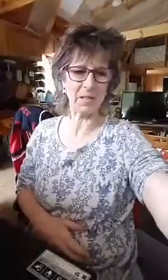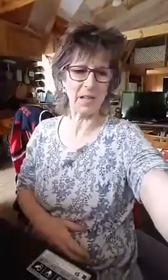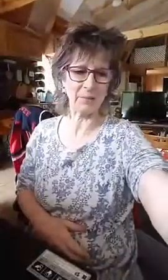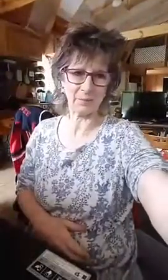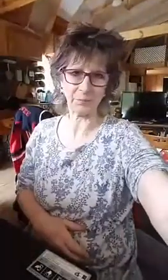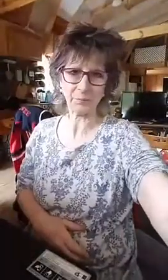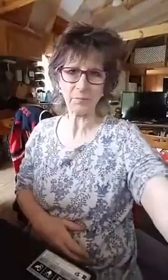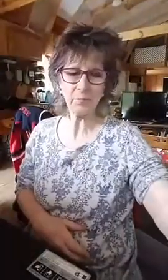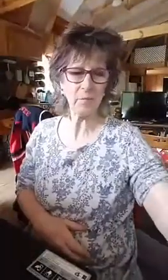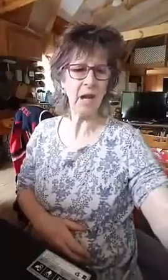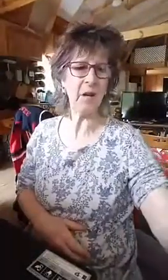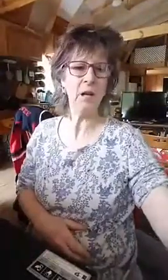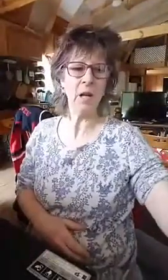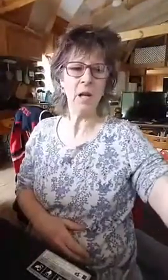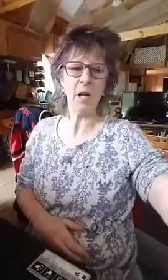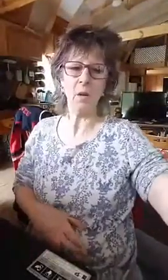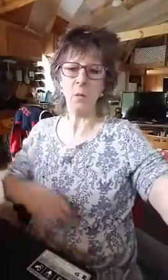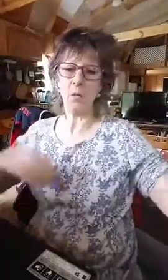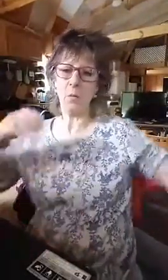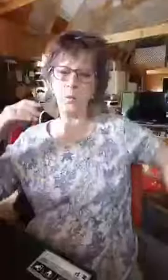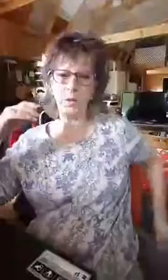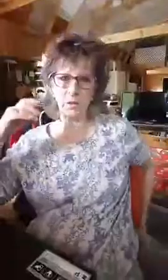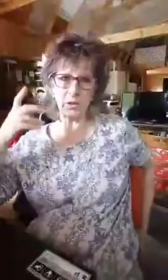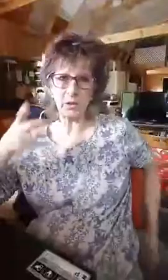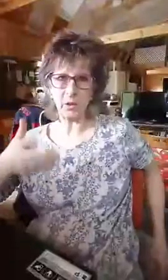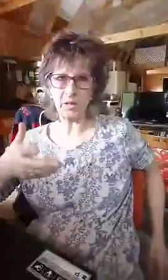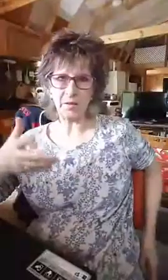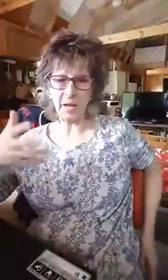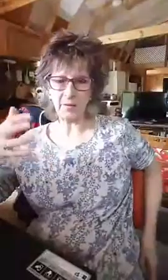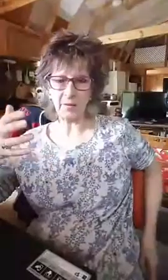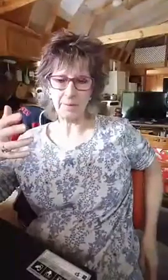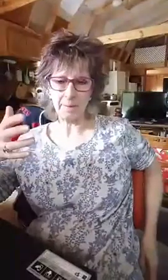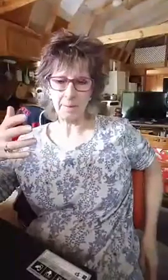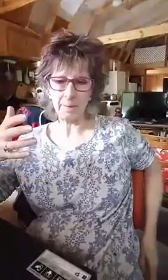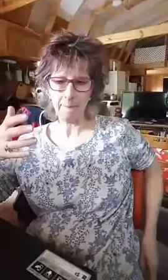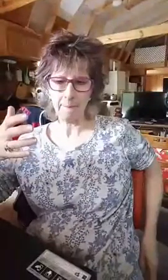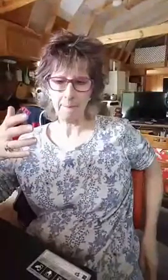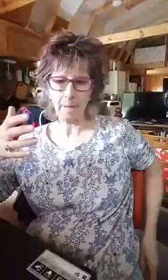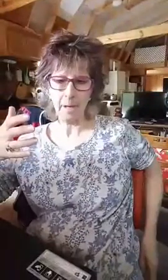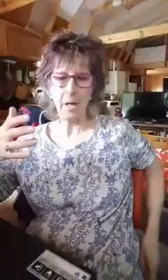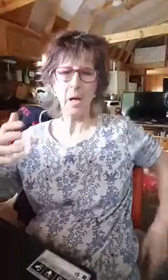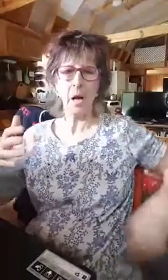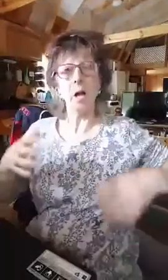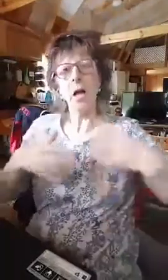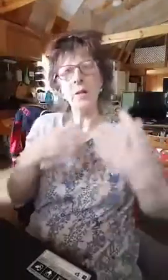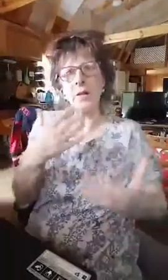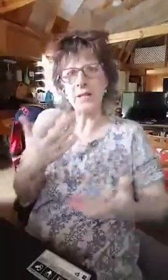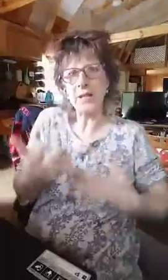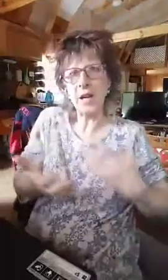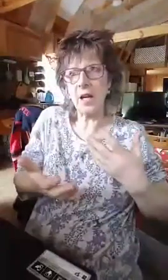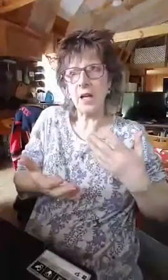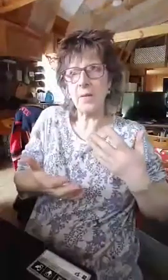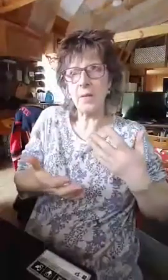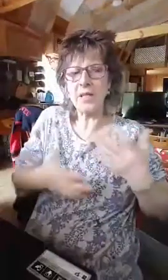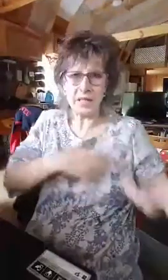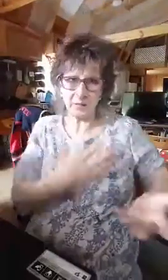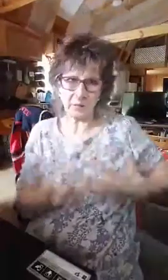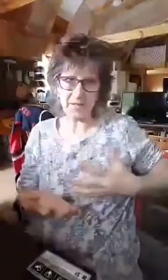today. Now, when we go to the courts of heaven, a lot of us in deliverance